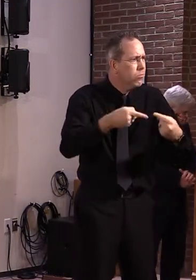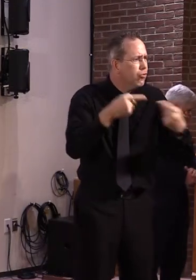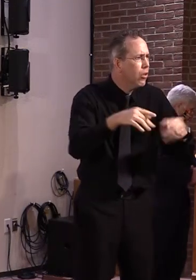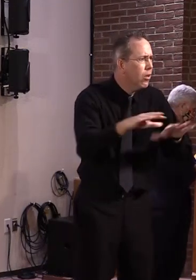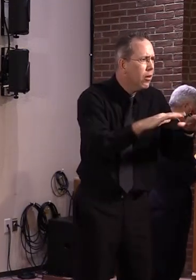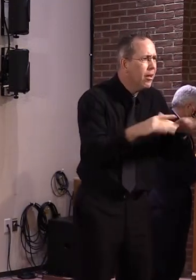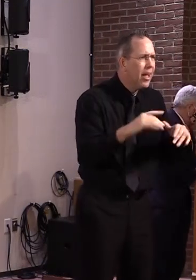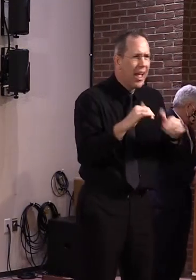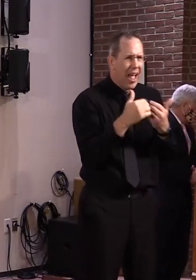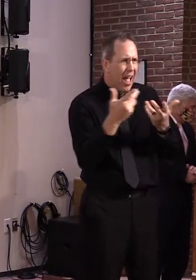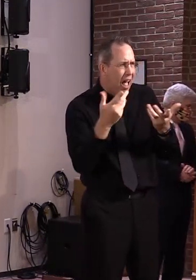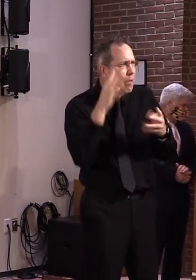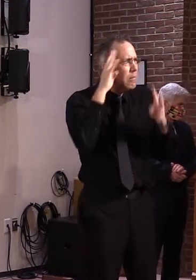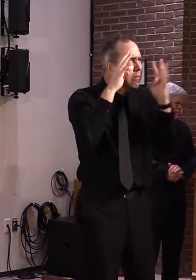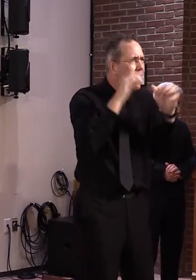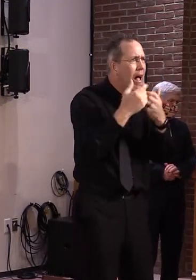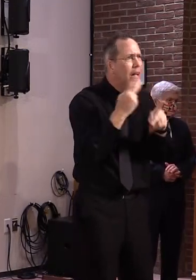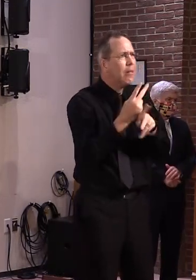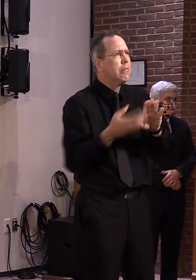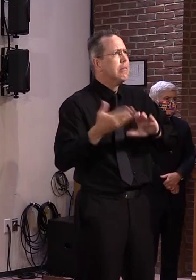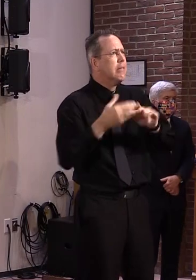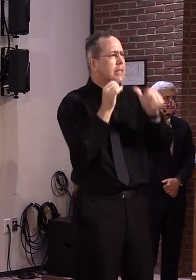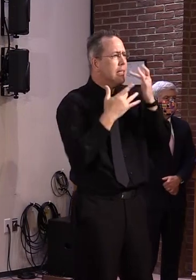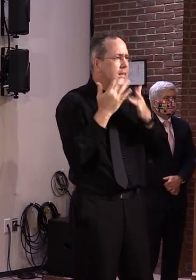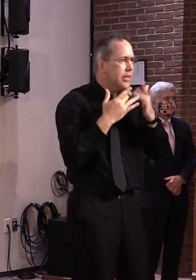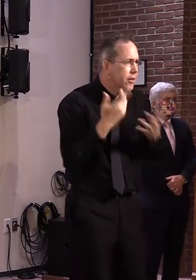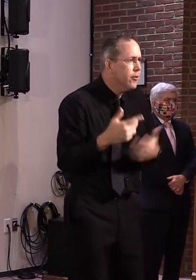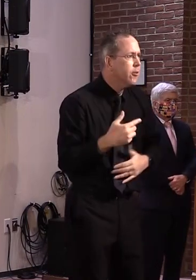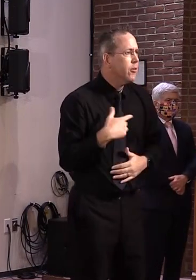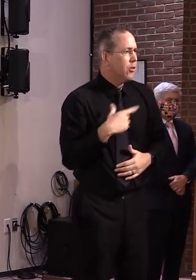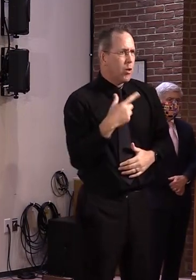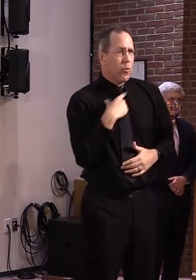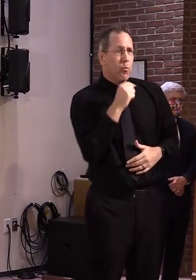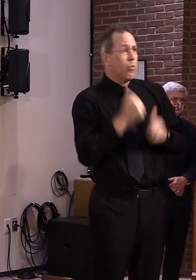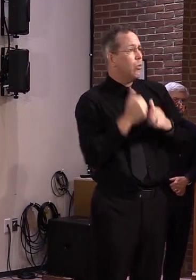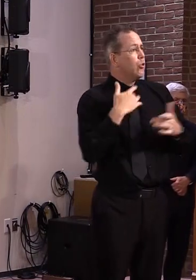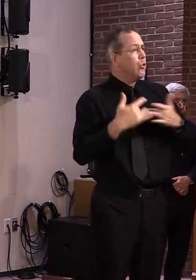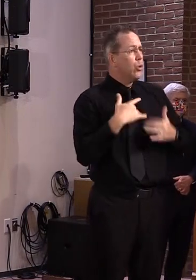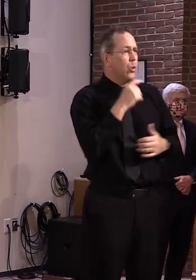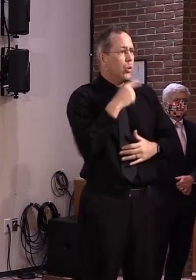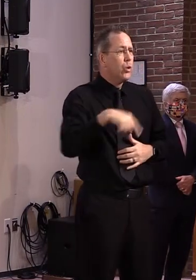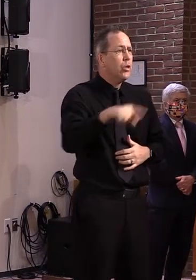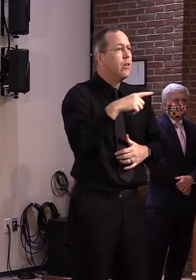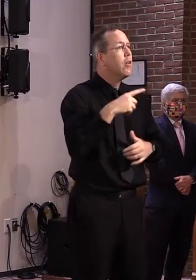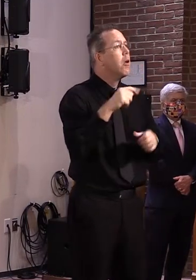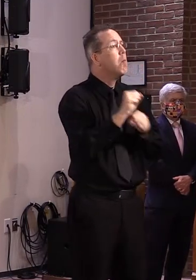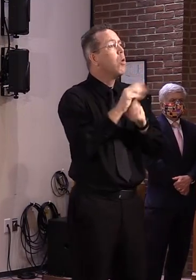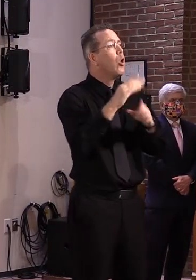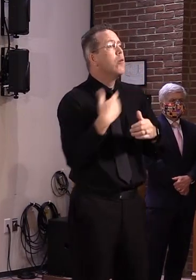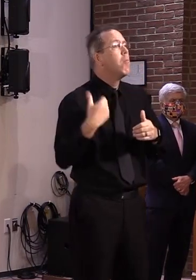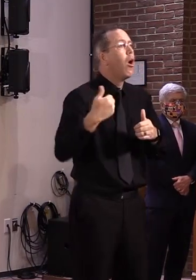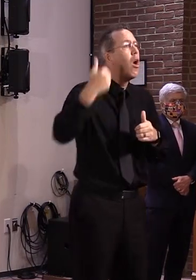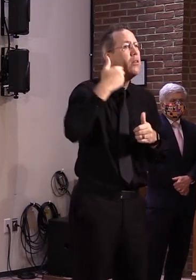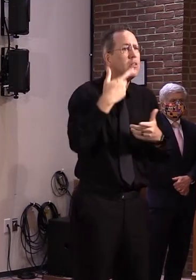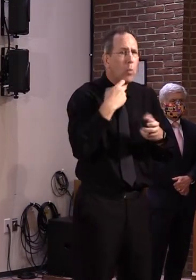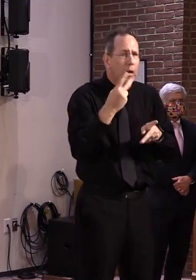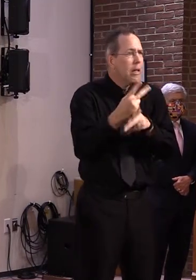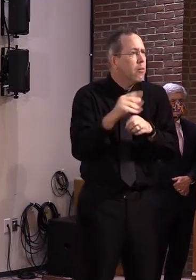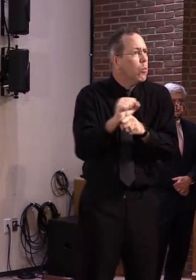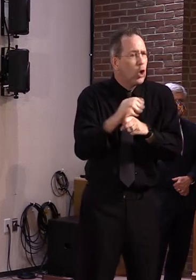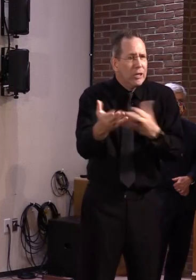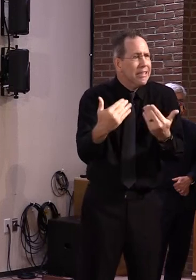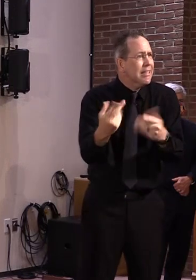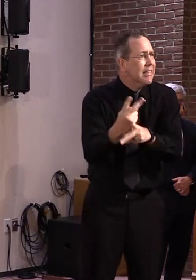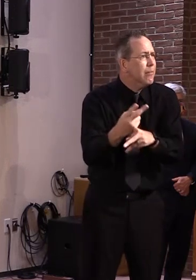can bring them back or, worse yet, whether they can even open their doors again. I understand the challenges this